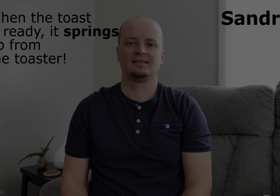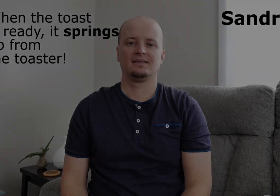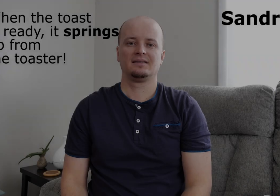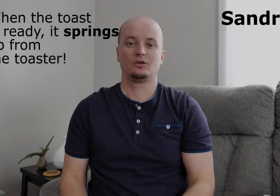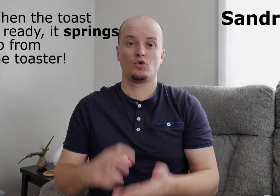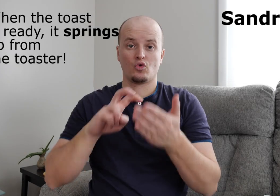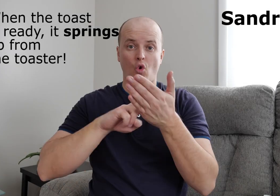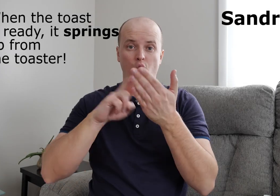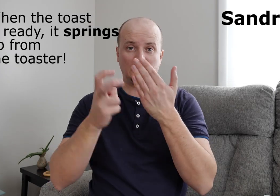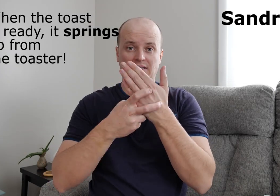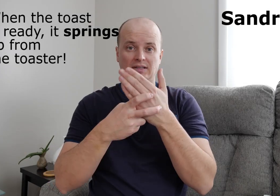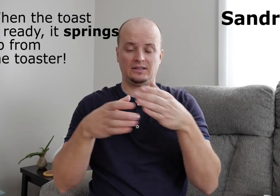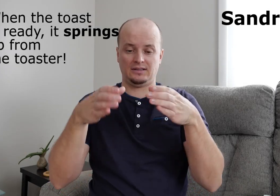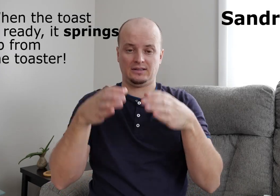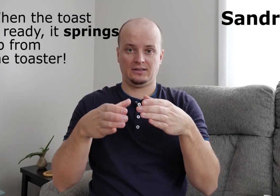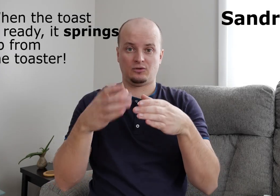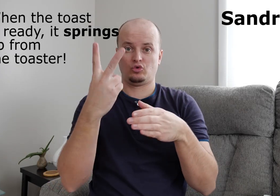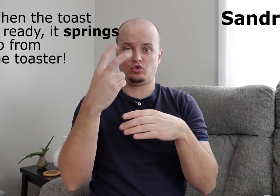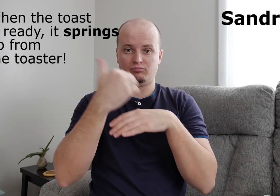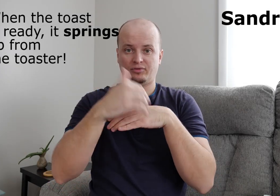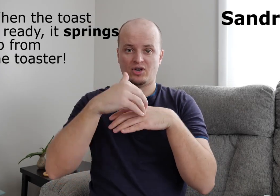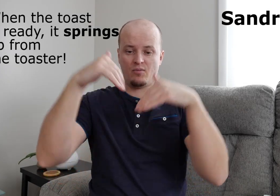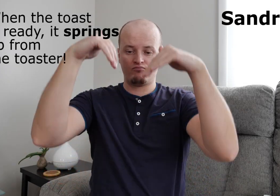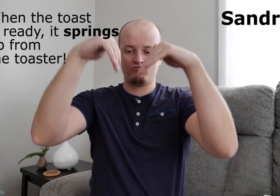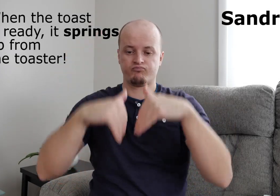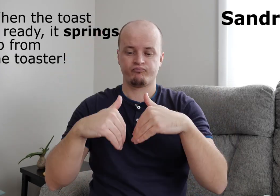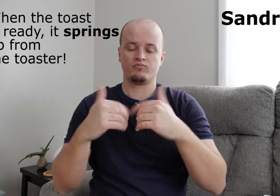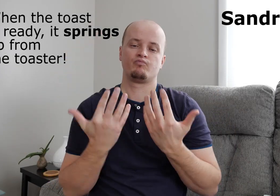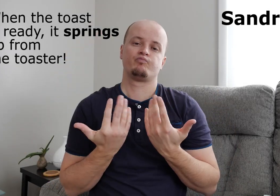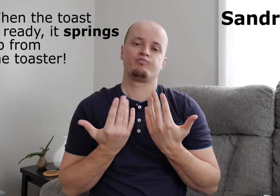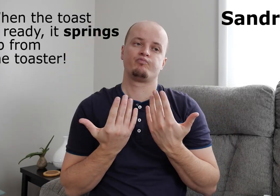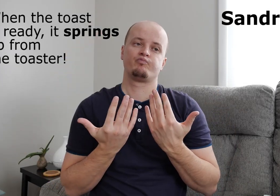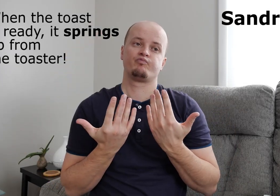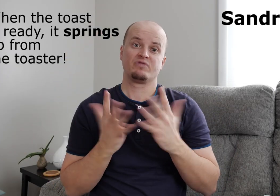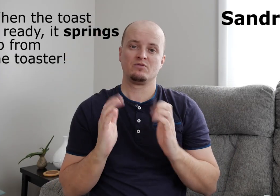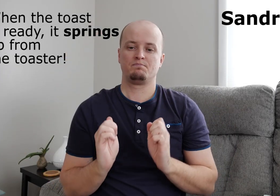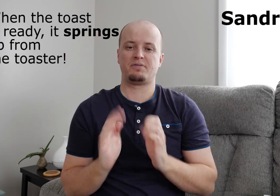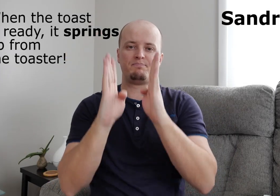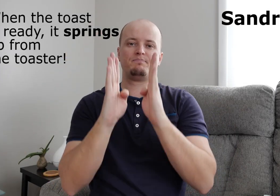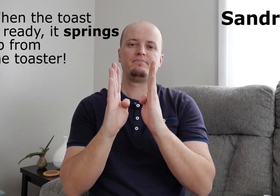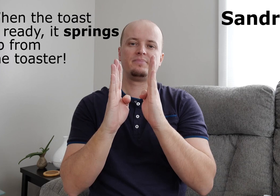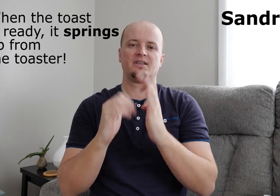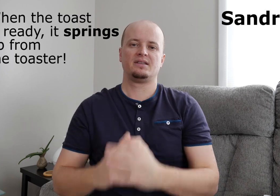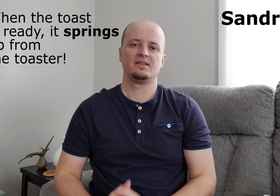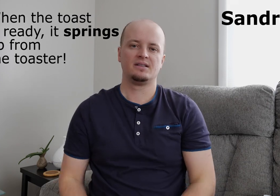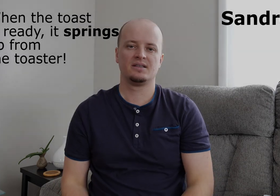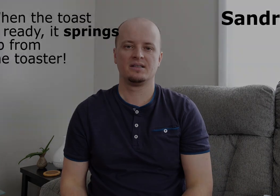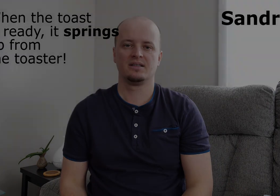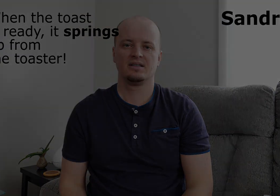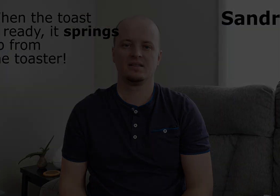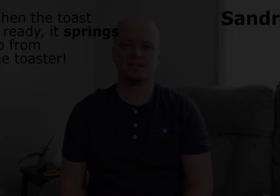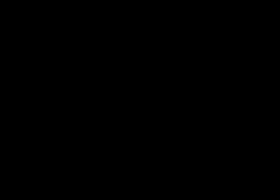The toaster has two pieces of bread in it. You have to wait for the bread to be done and then it will spring up.